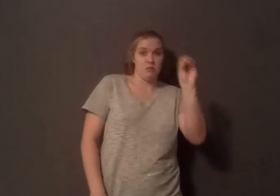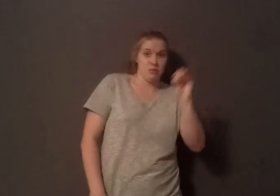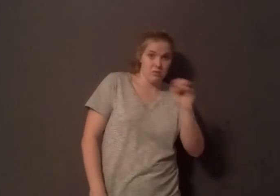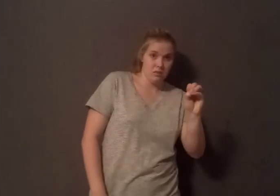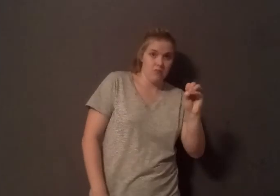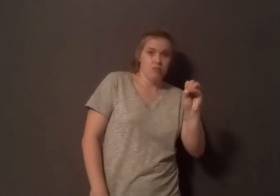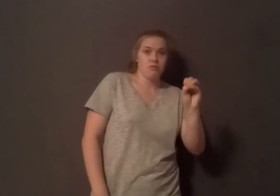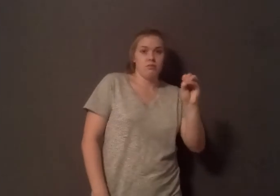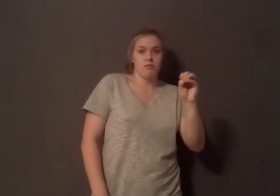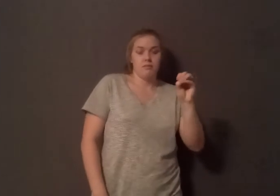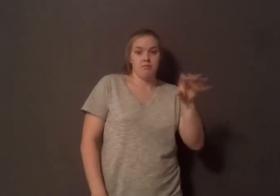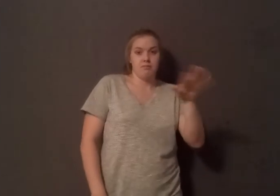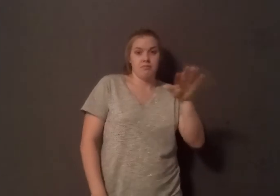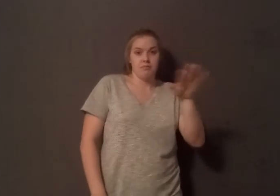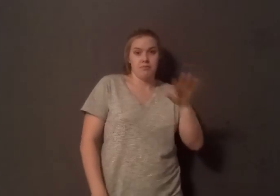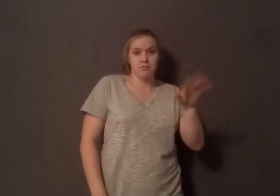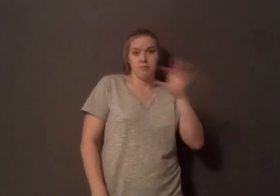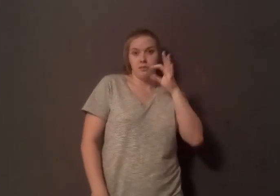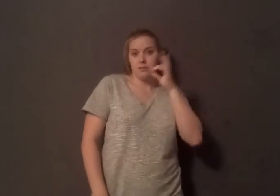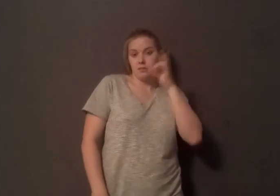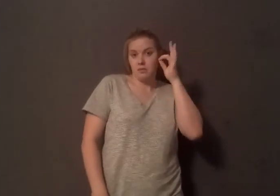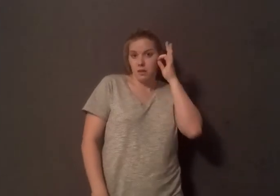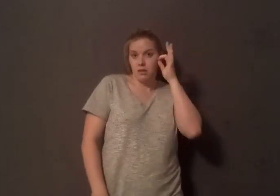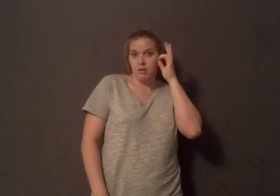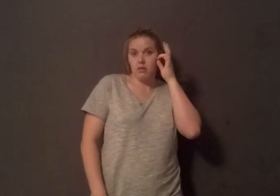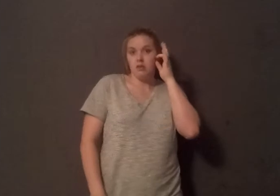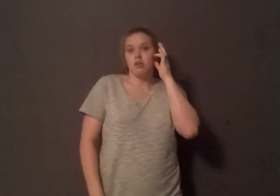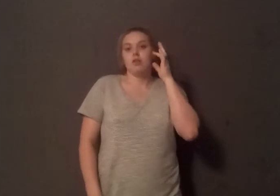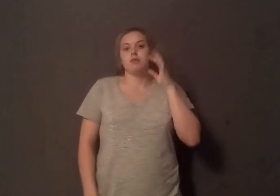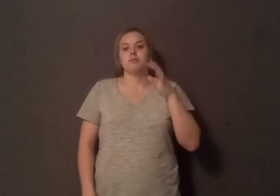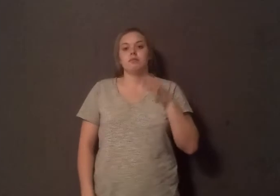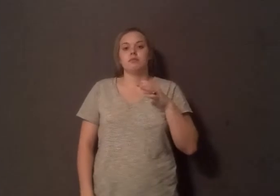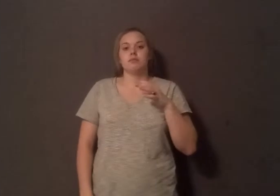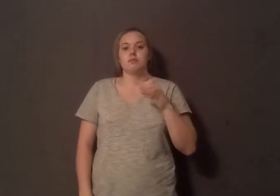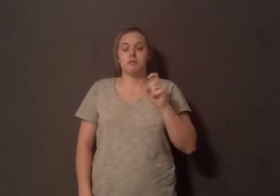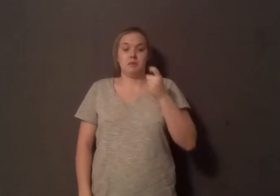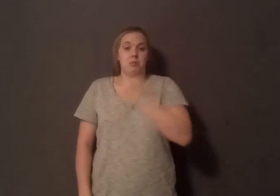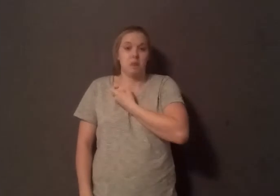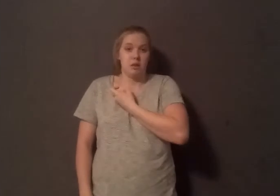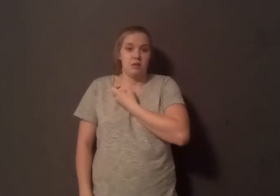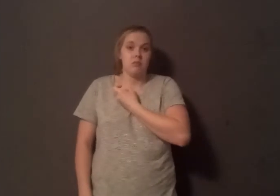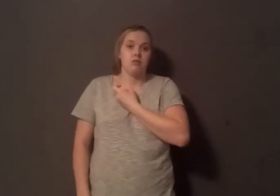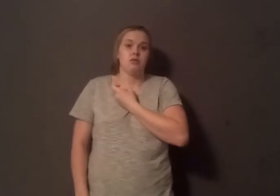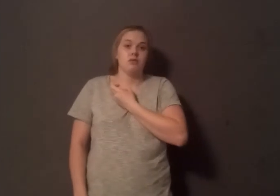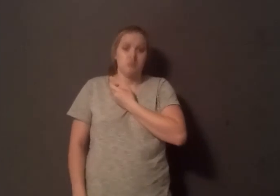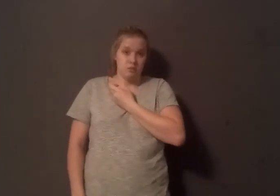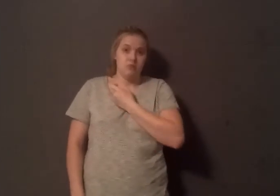% of Hispanic Americans are lactose intolerant. Our government is encouraging Americans of color to eat foods that it